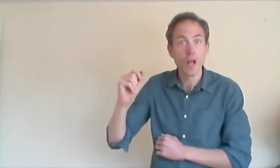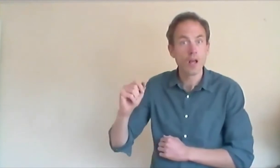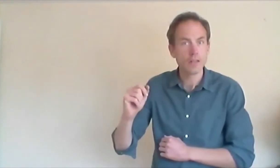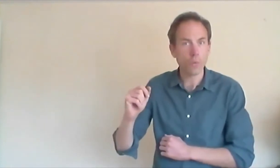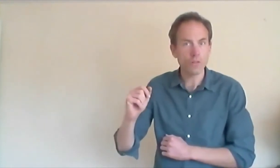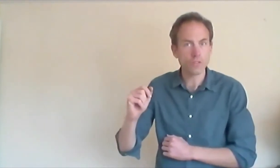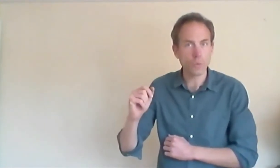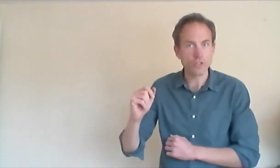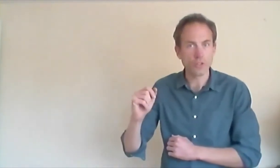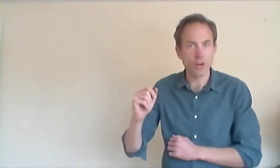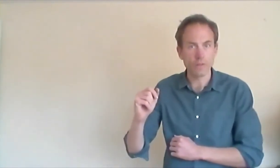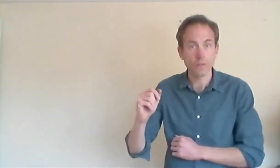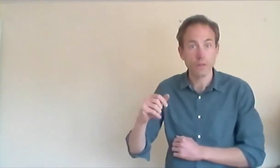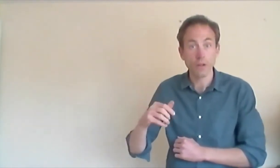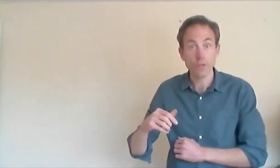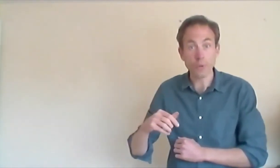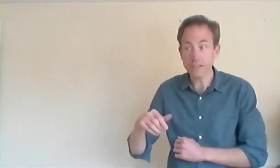Now once the witch had gone, prince,